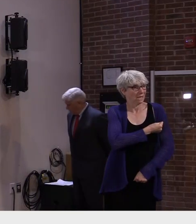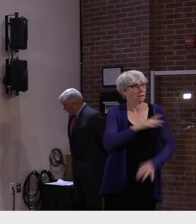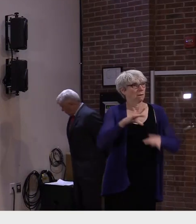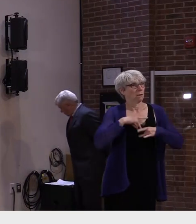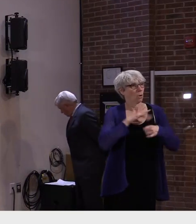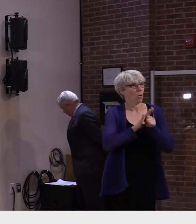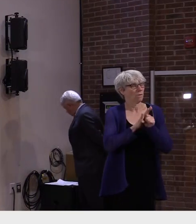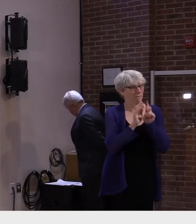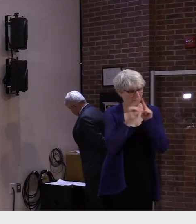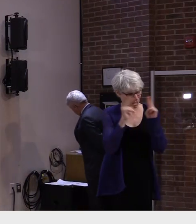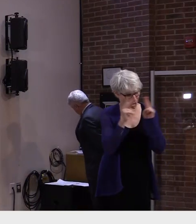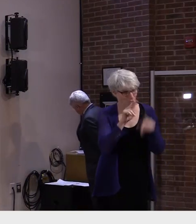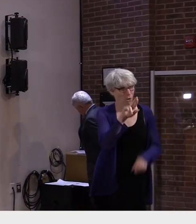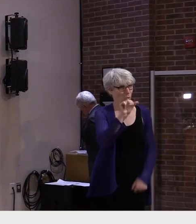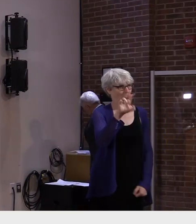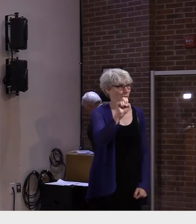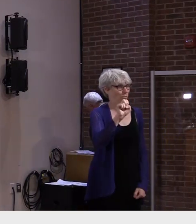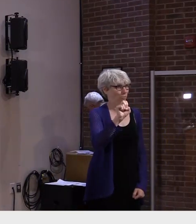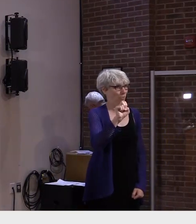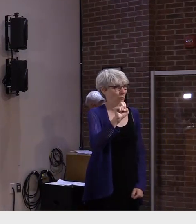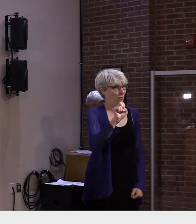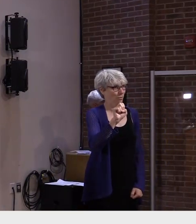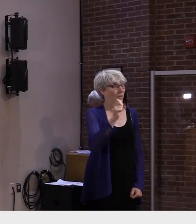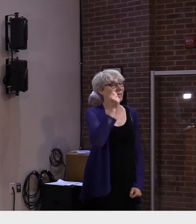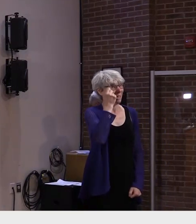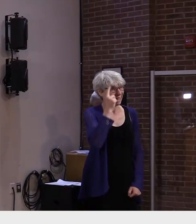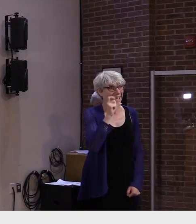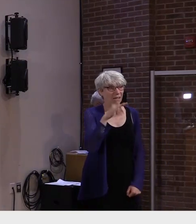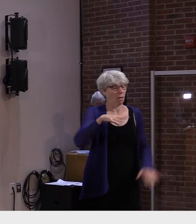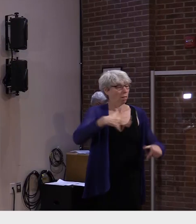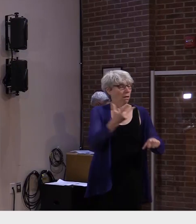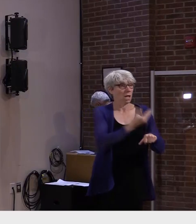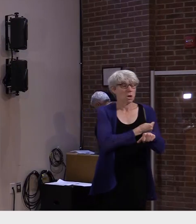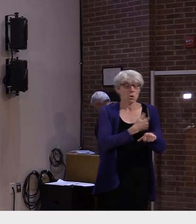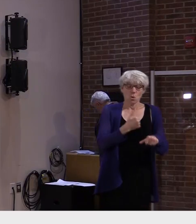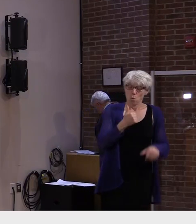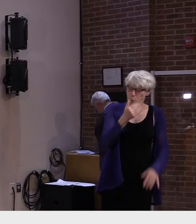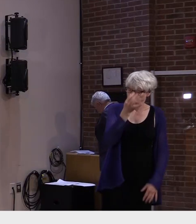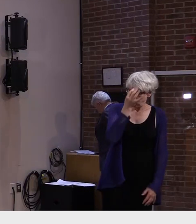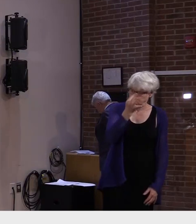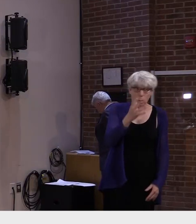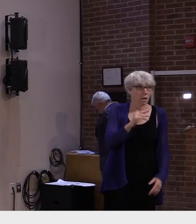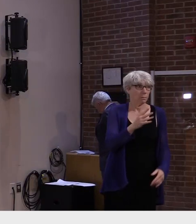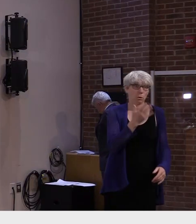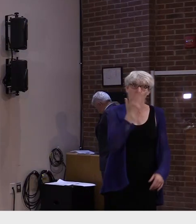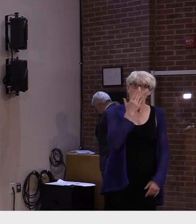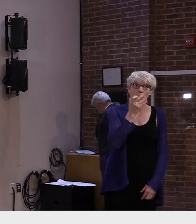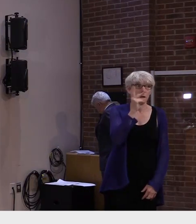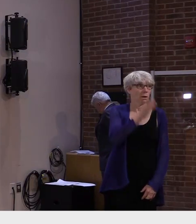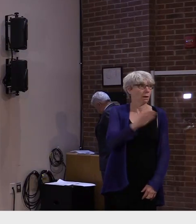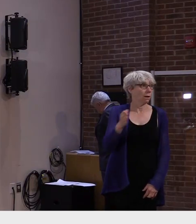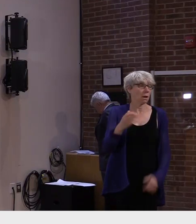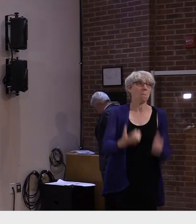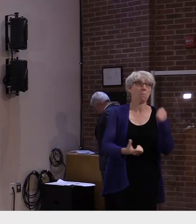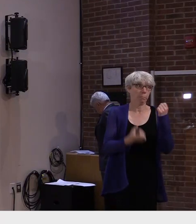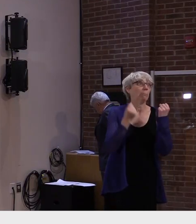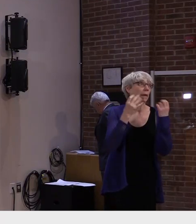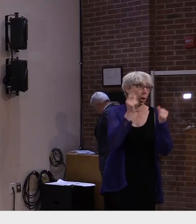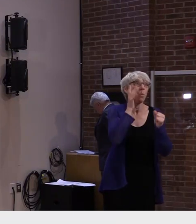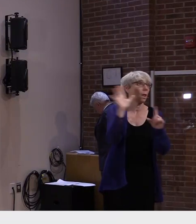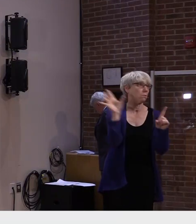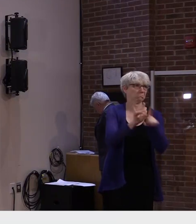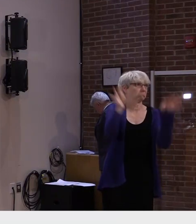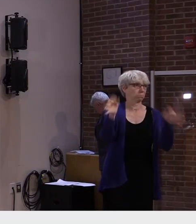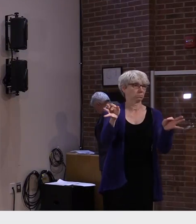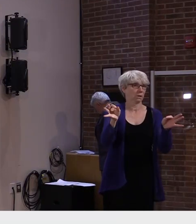taking a chance on almost definite risk of getting covid with a highly transmissible variant or getting a severe